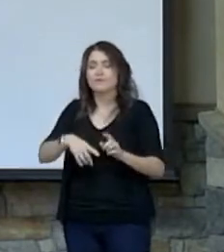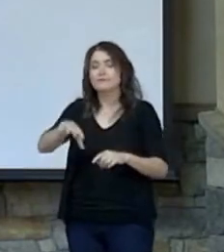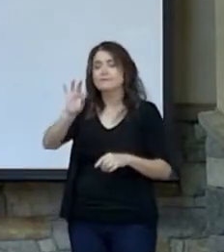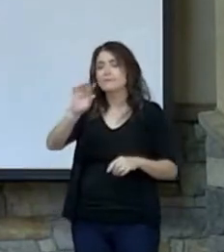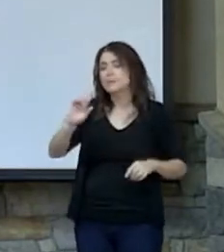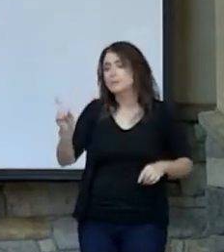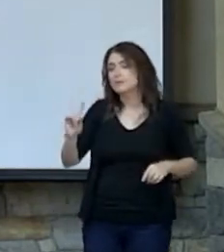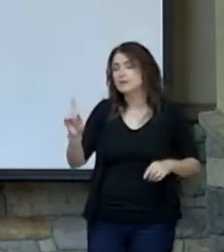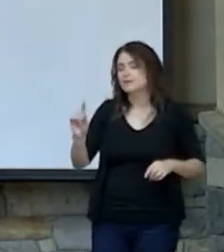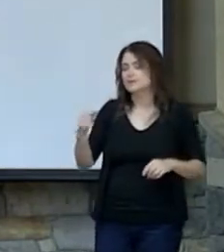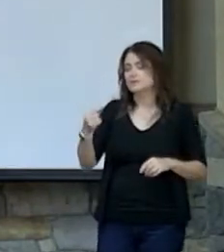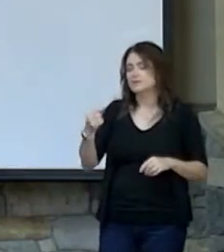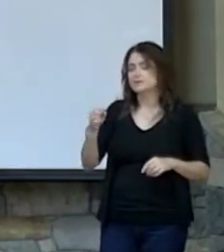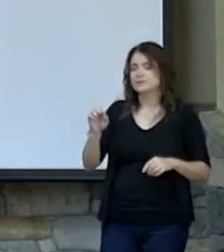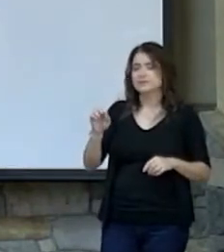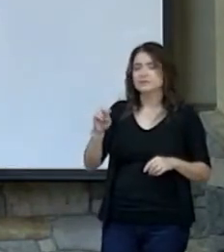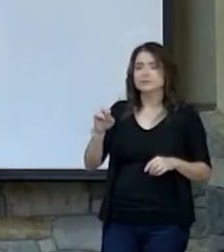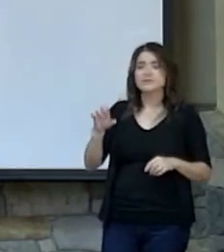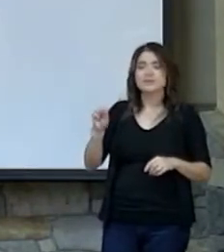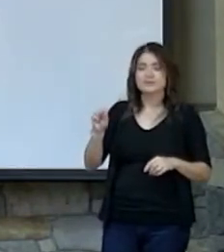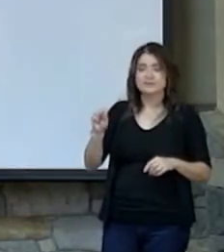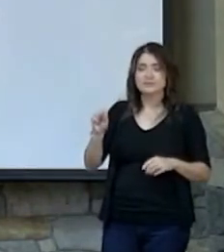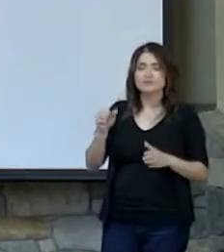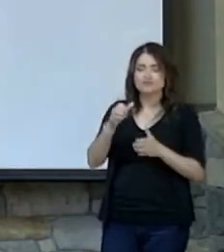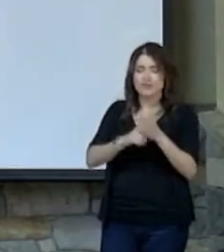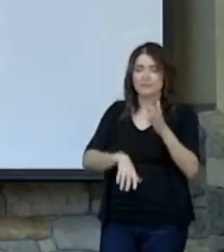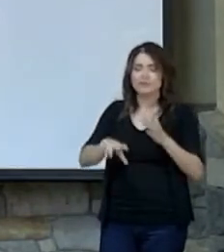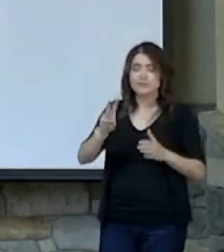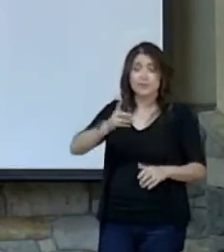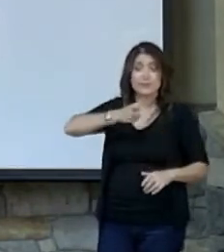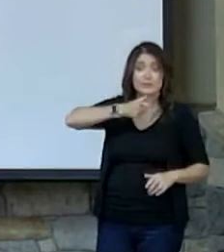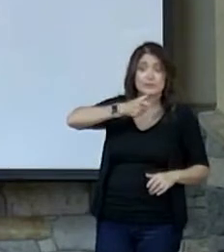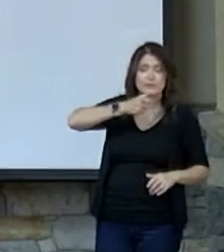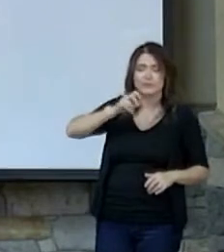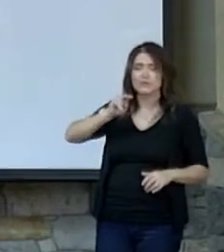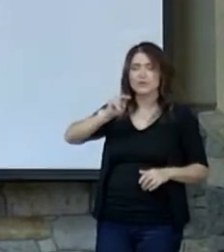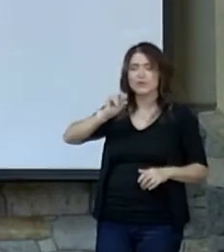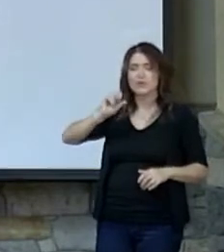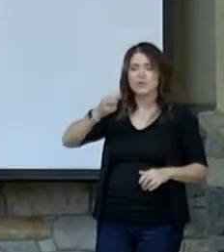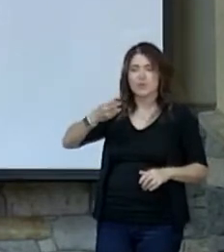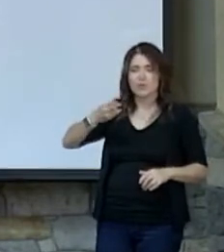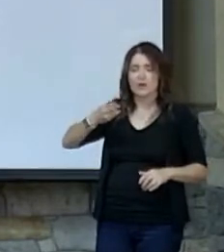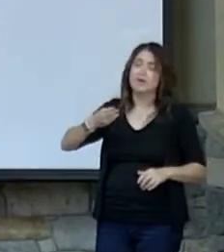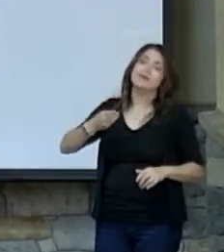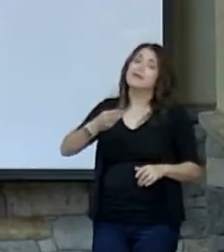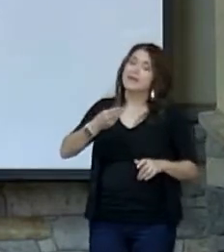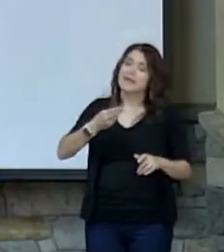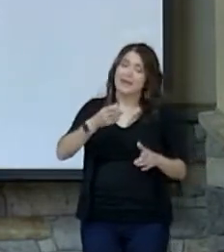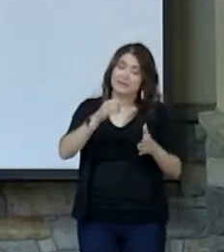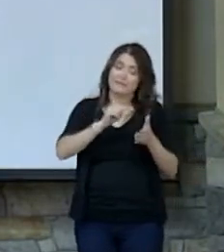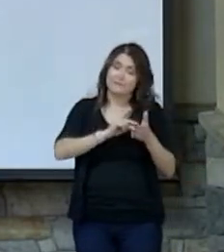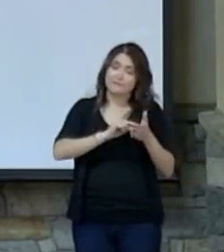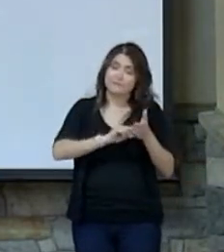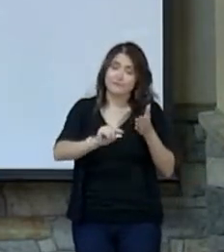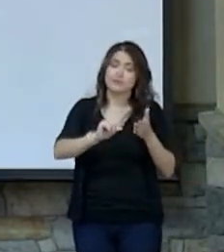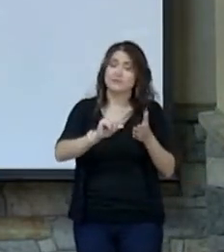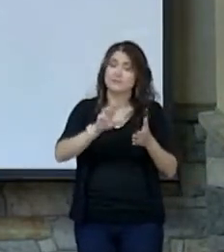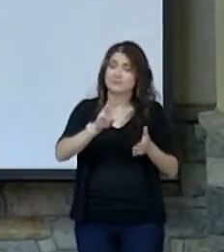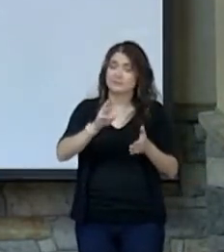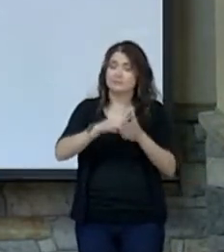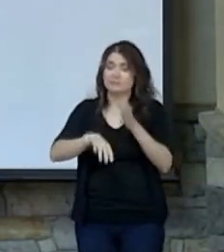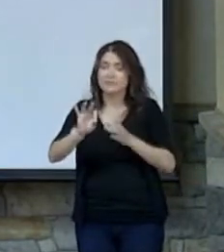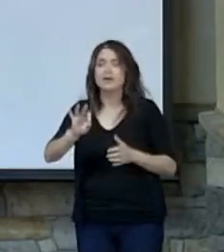6. And that individual is Noah. And in Genesis chapter 6 and verse 9, Noah is described